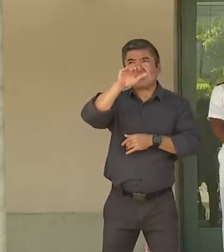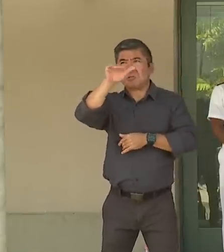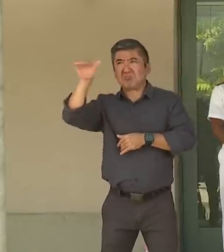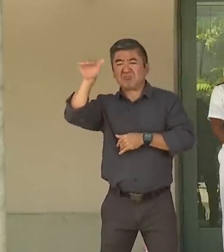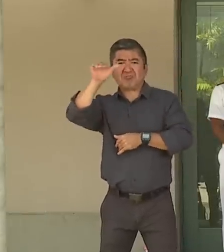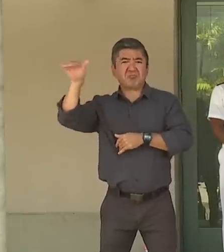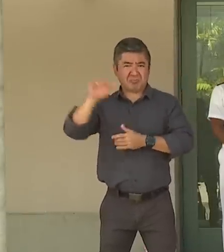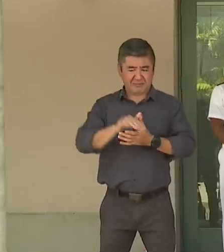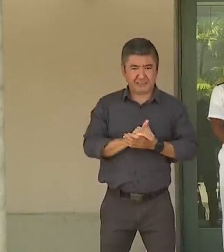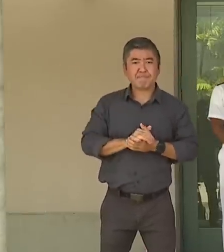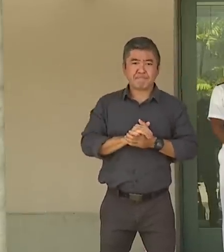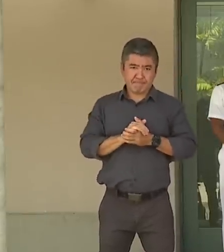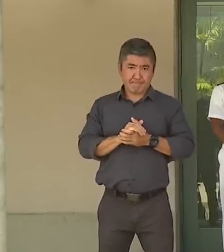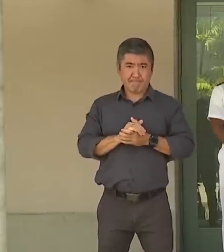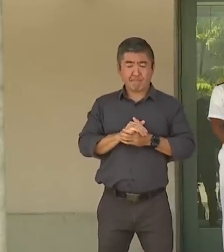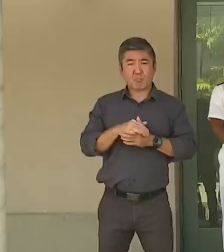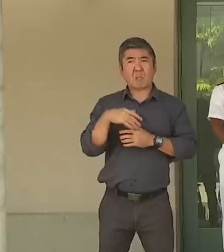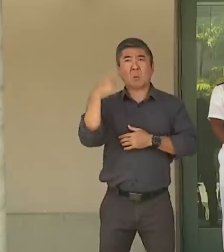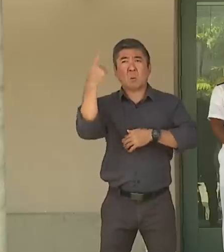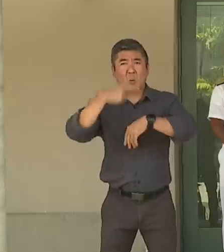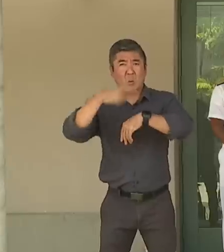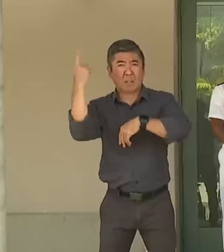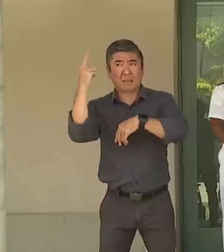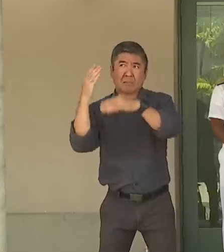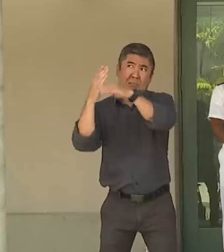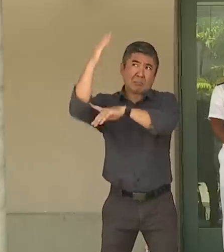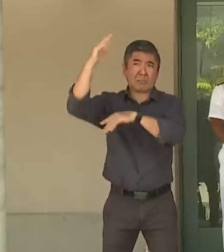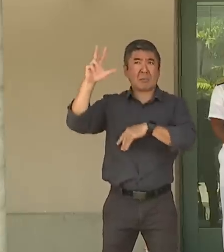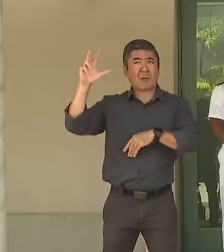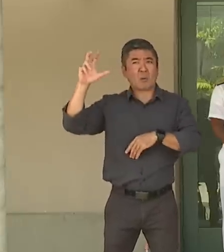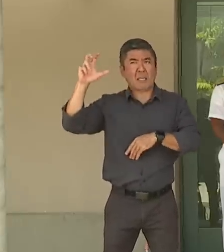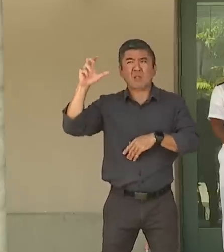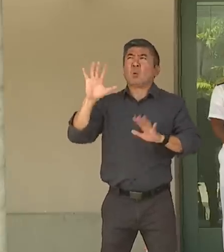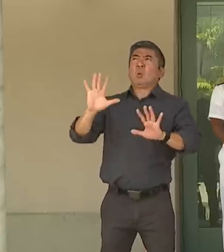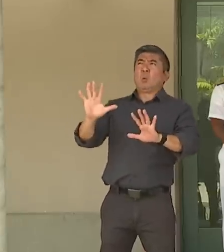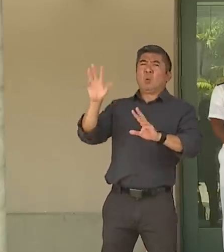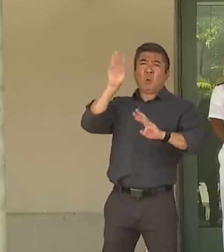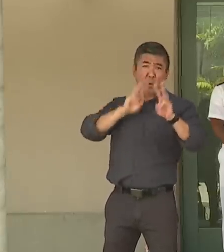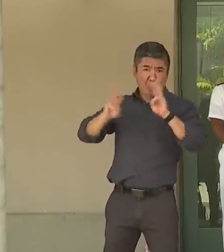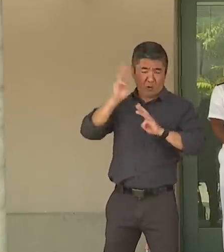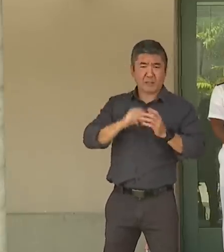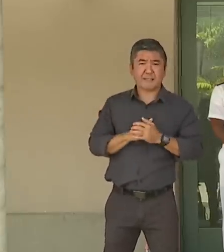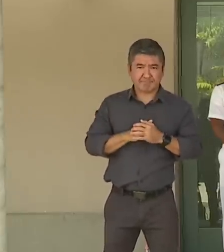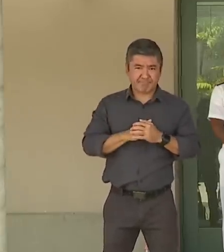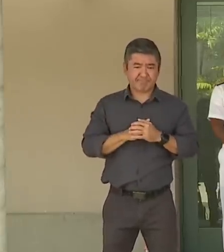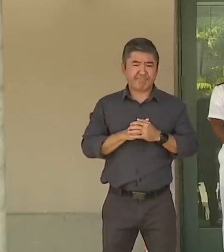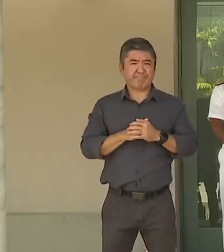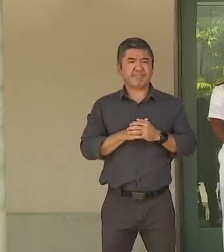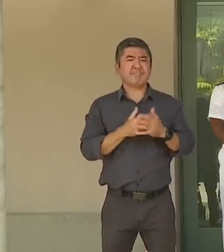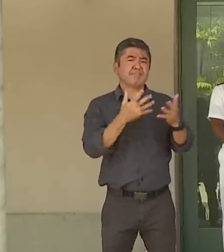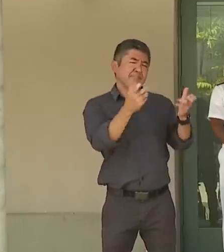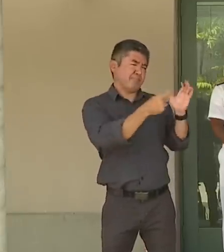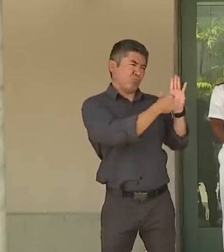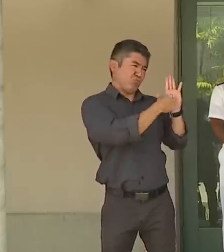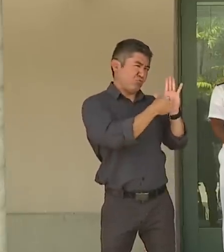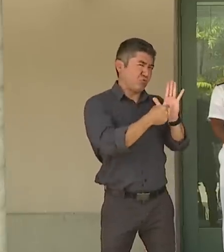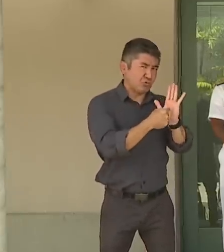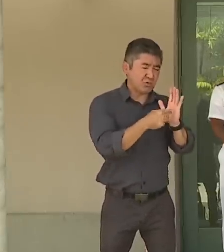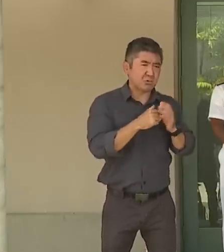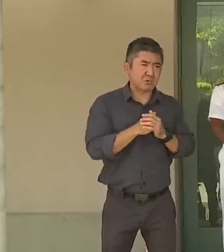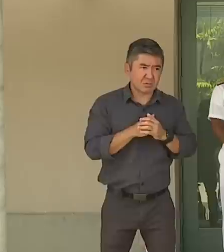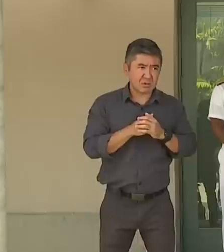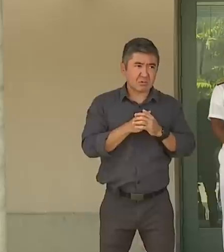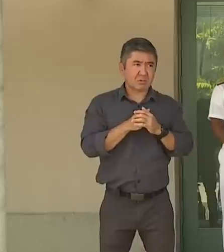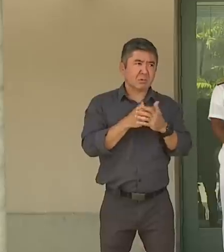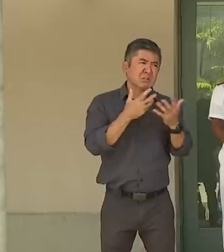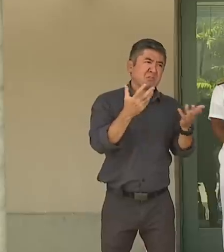have on one occasion tipped over 300, and that was obviously worrisome. A little perspective, and I think this will inform in